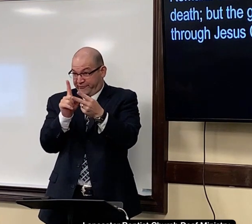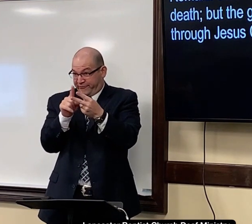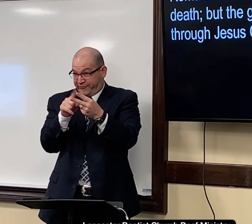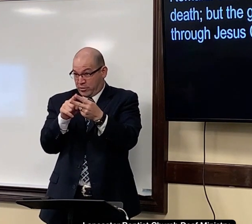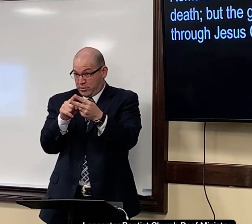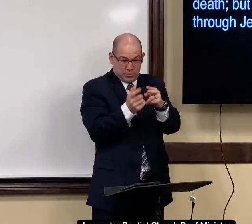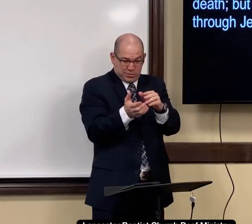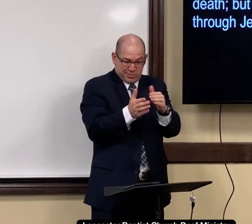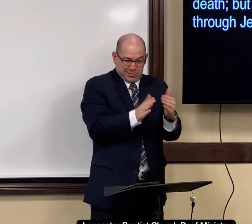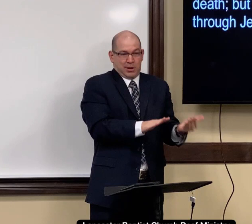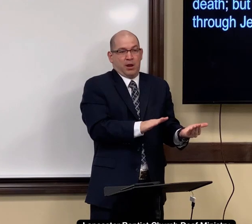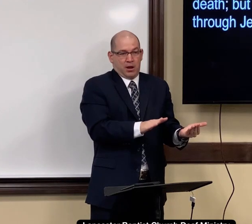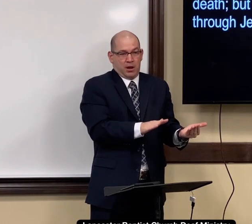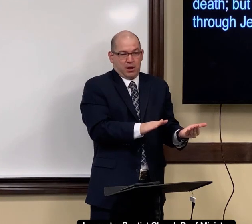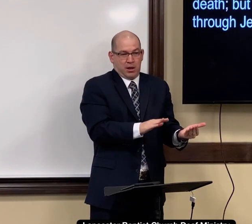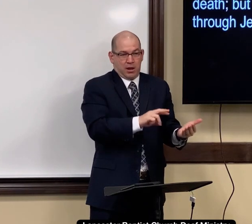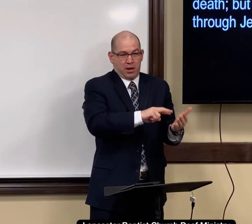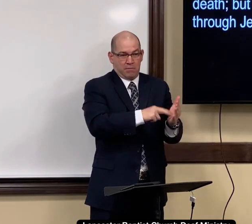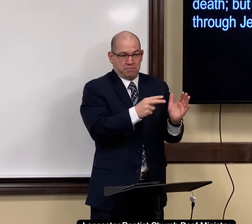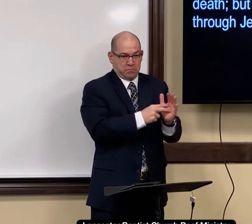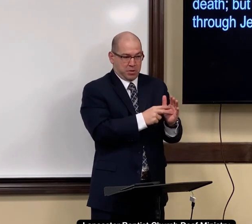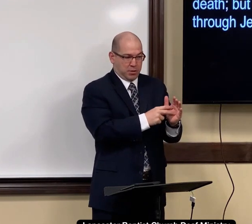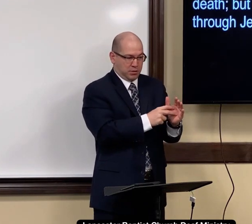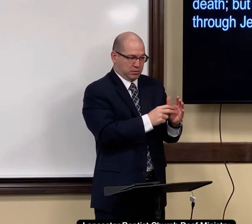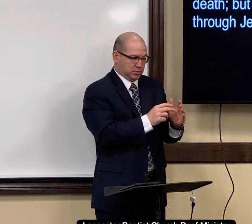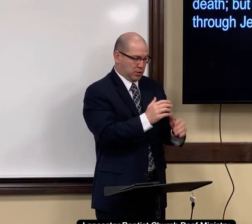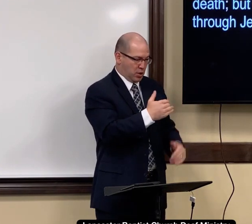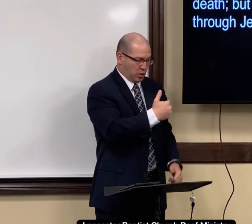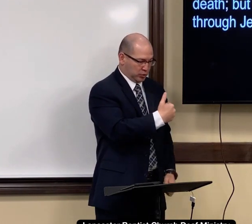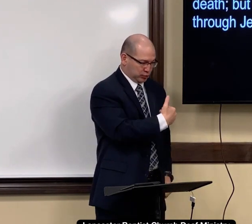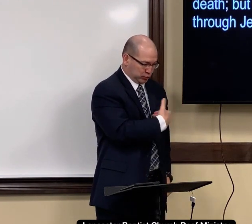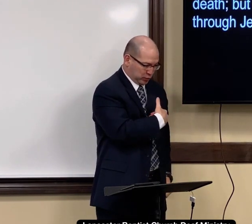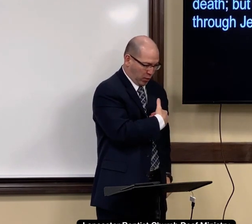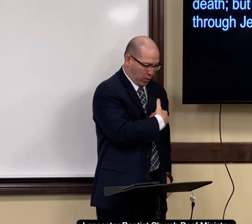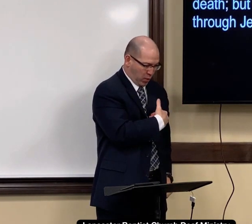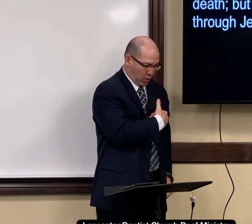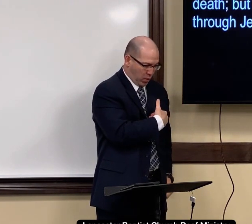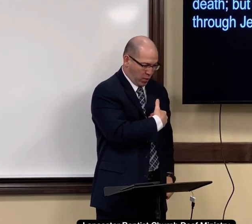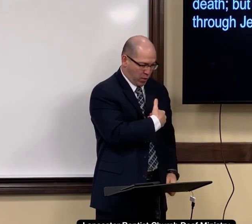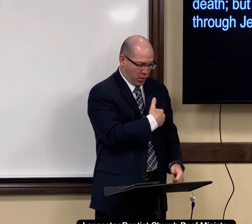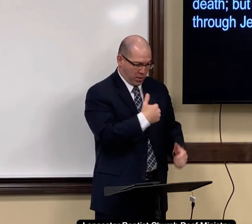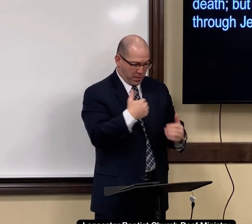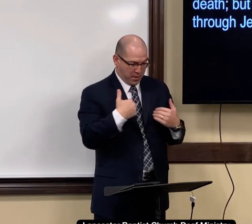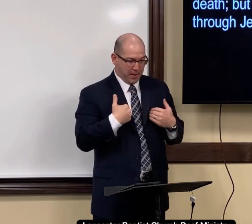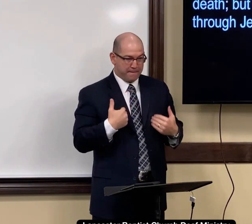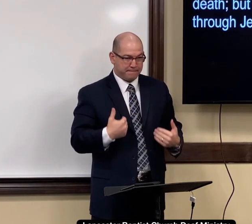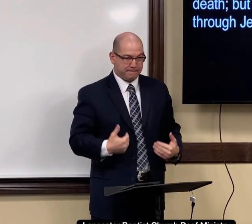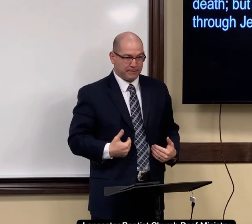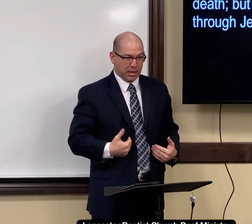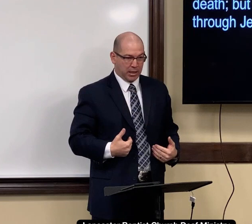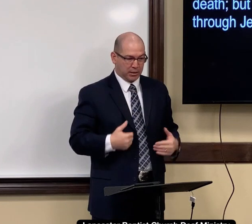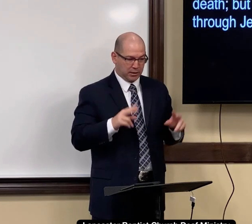The first one, death, means your soul and your body